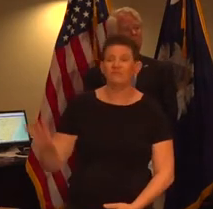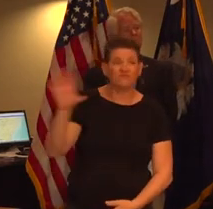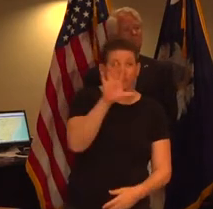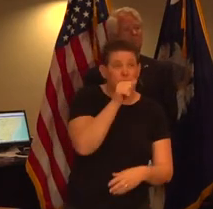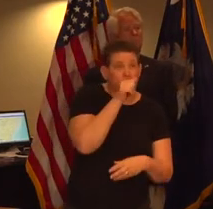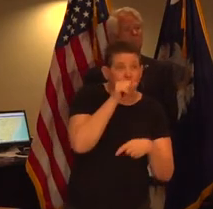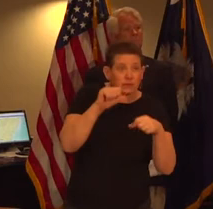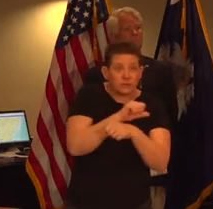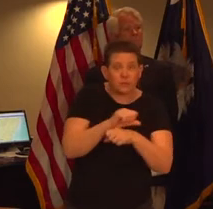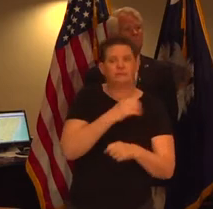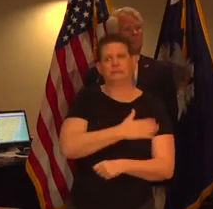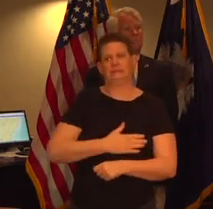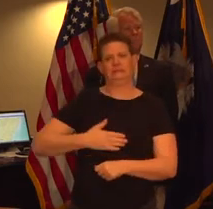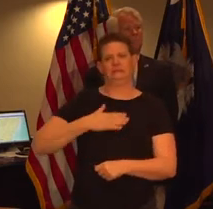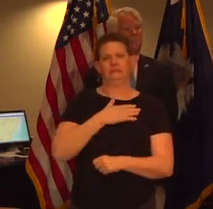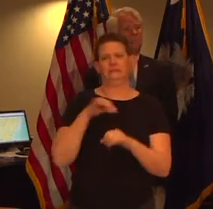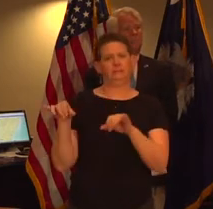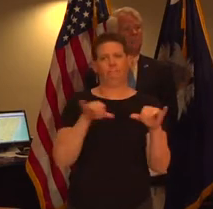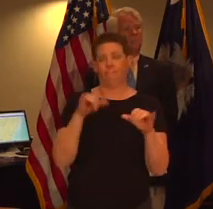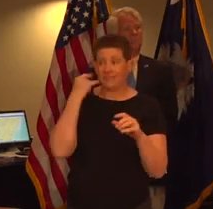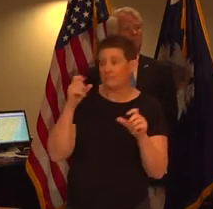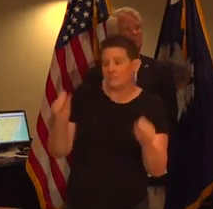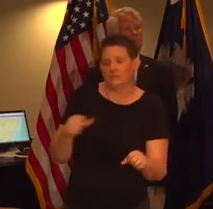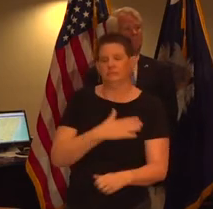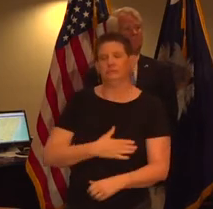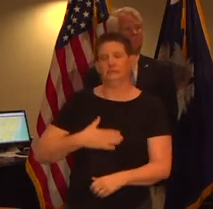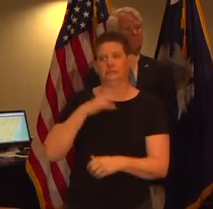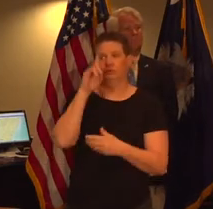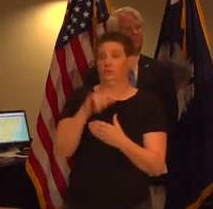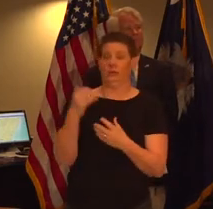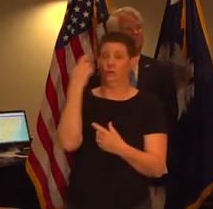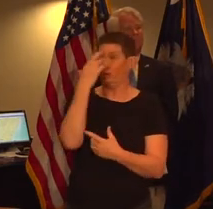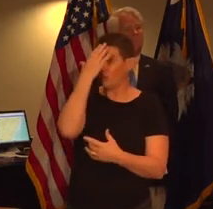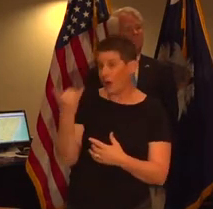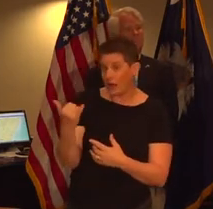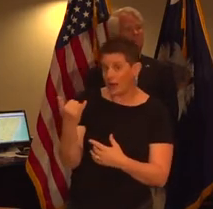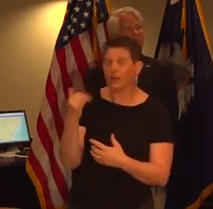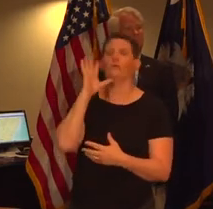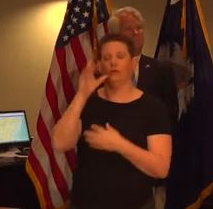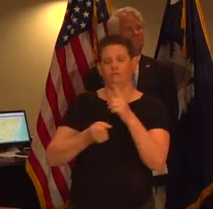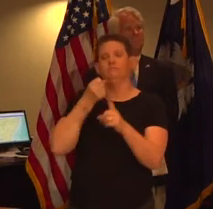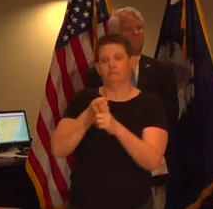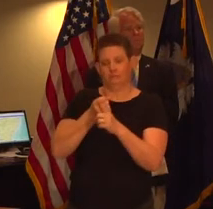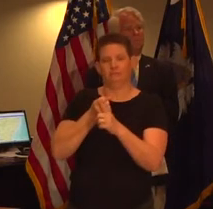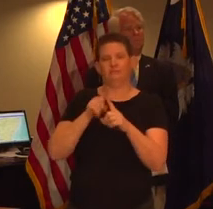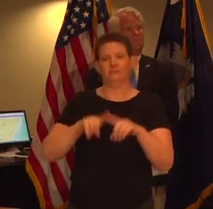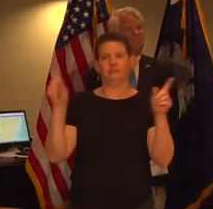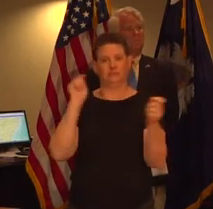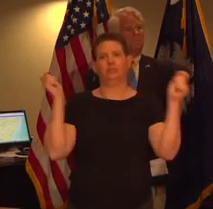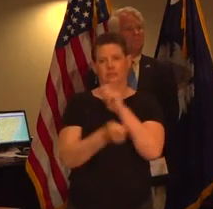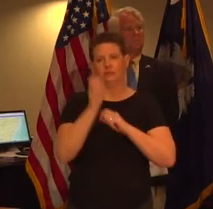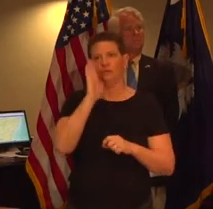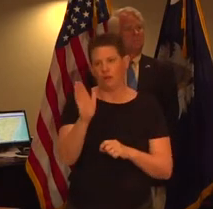also to follow this example to the extent that they can because we know that this makes a difference it's a difference closeness and